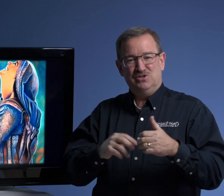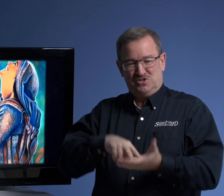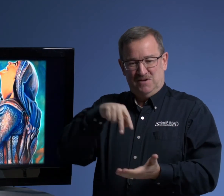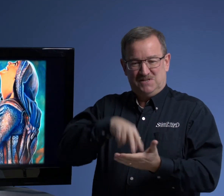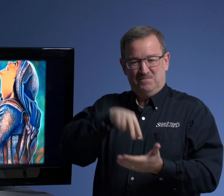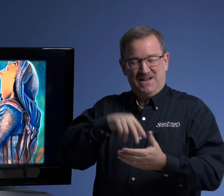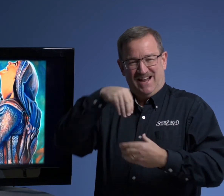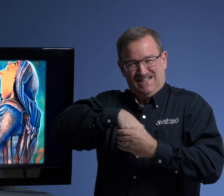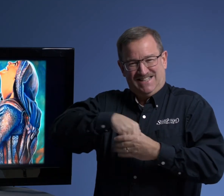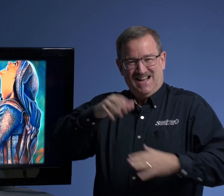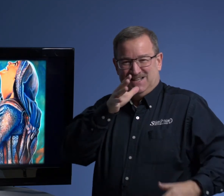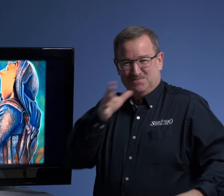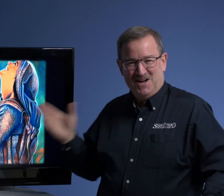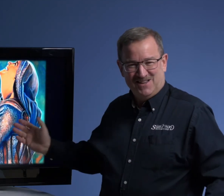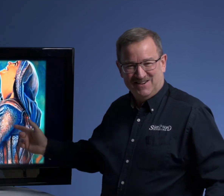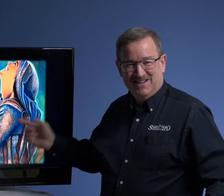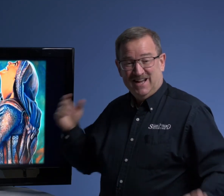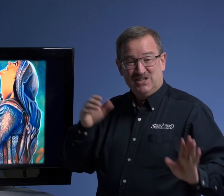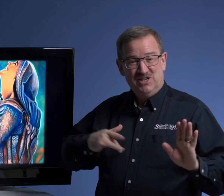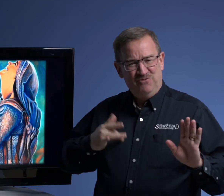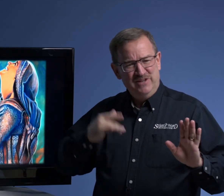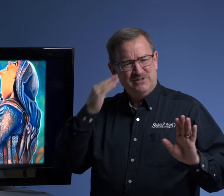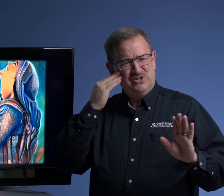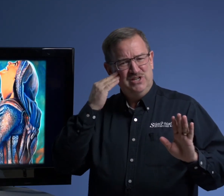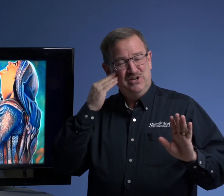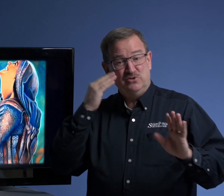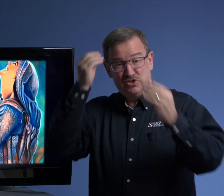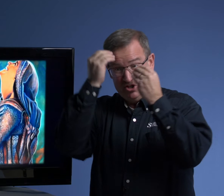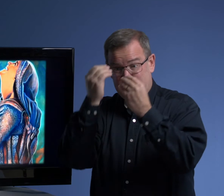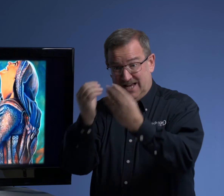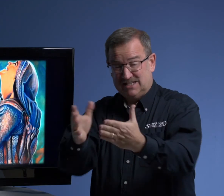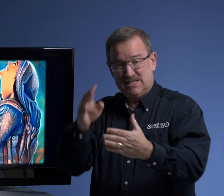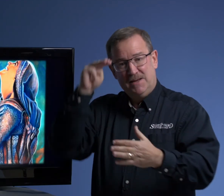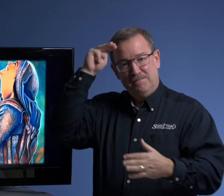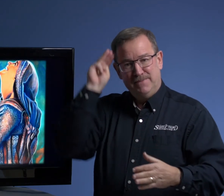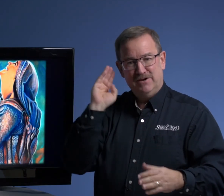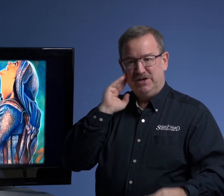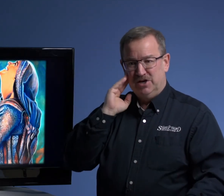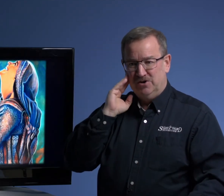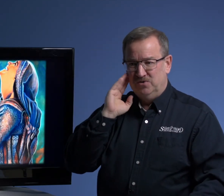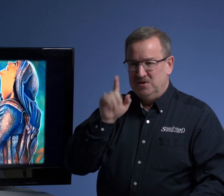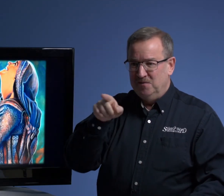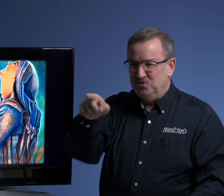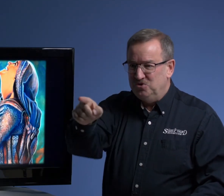jumps up and down inside his mother. And she feels and she knows. She lets Mary know, you